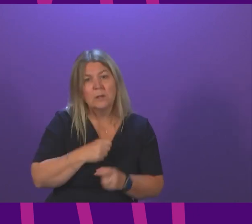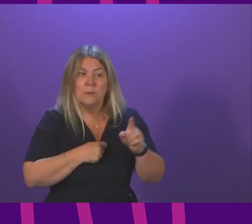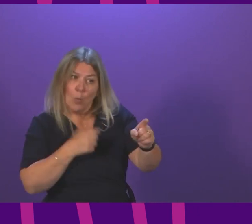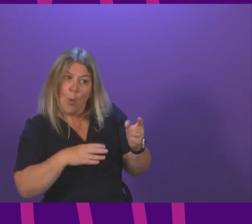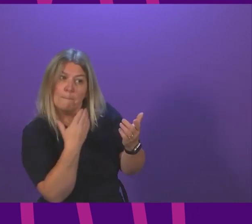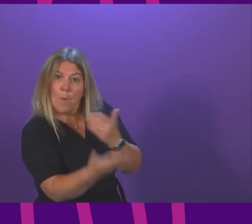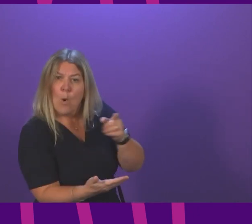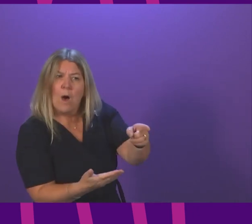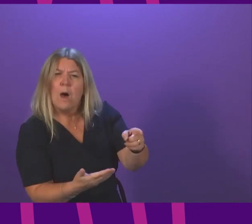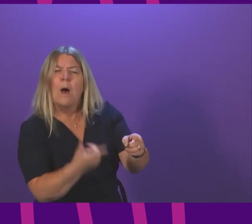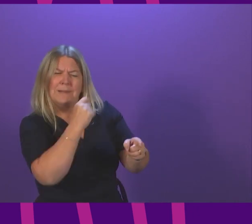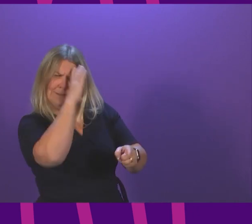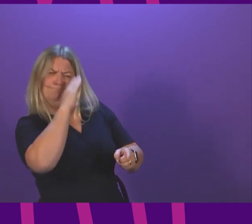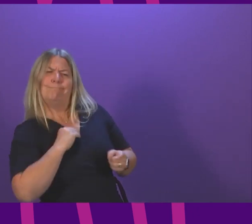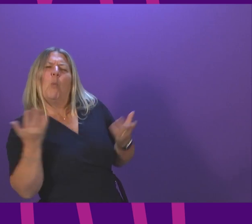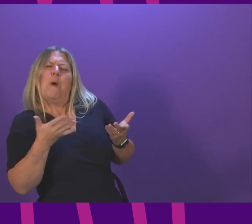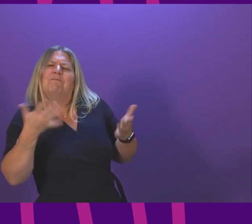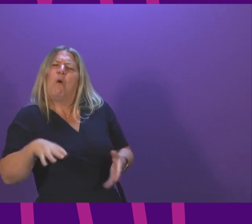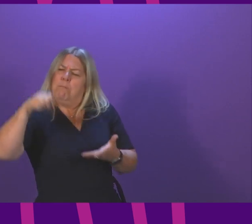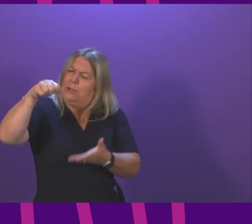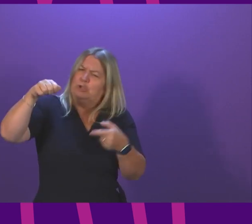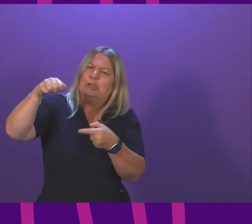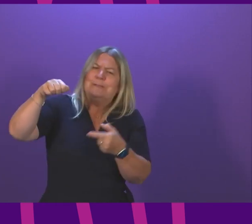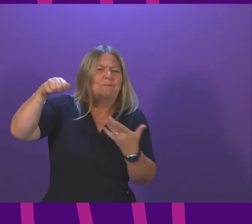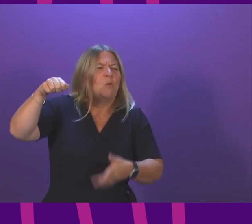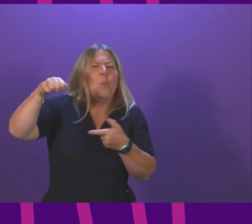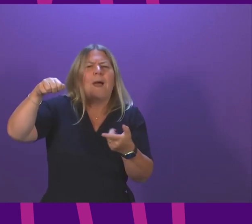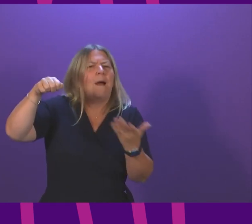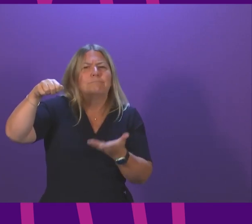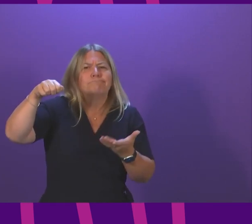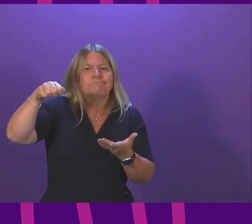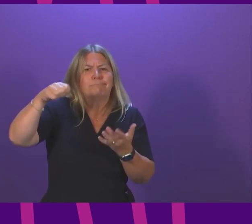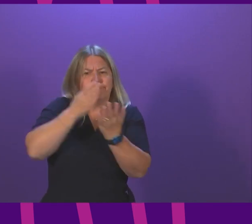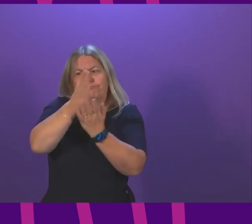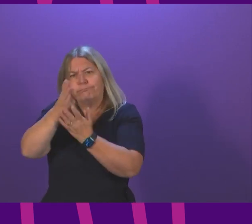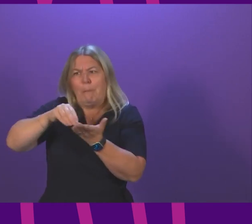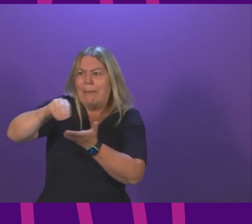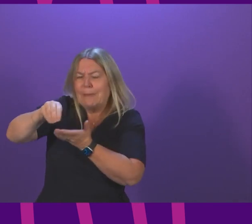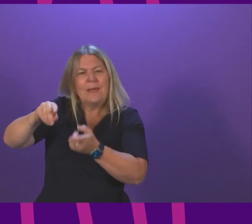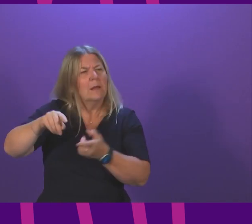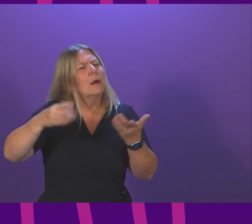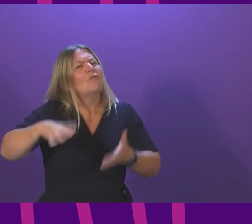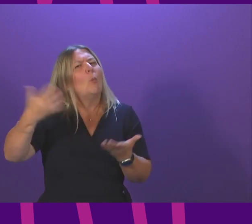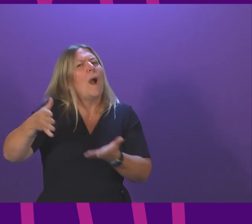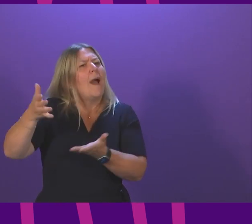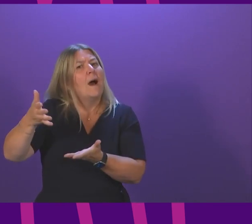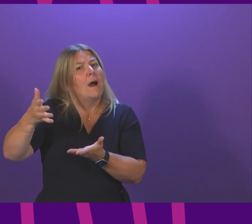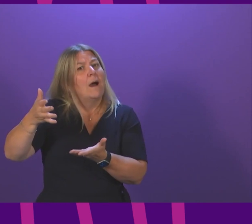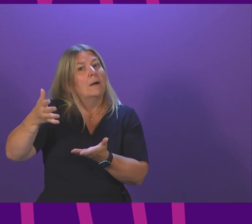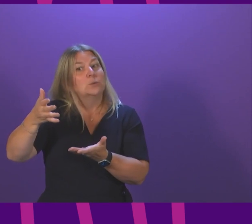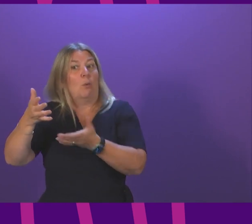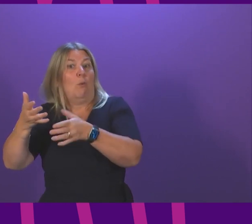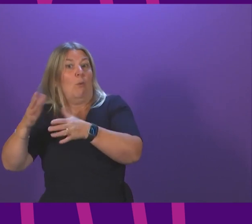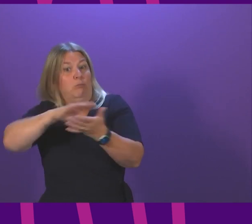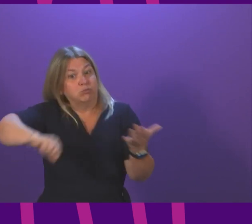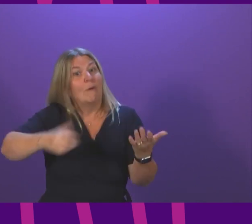anything over and above that then come and tell me where within the Scottish budget he wants me to take that money from and I'm